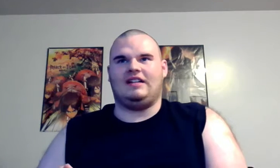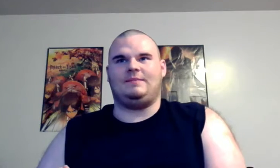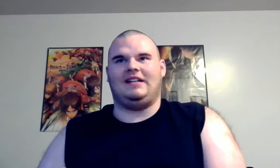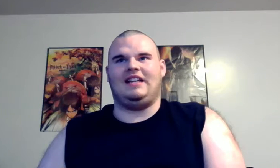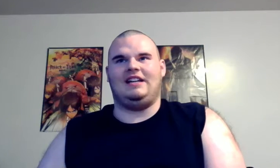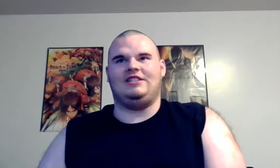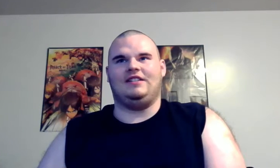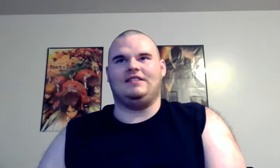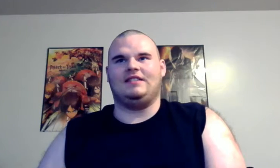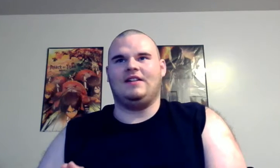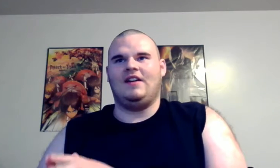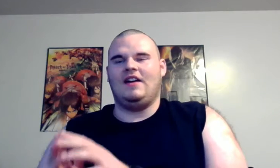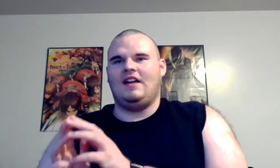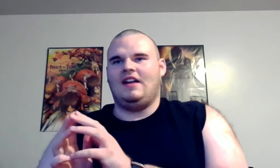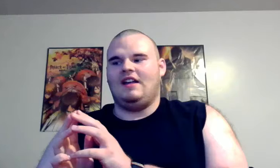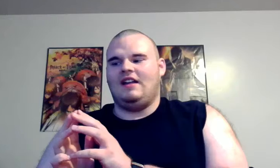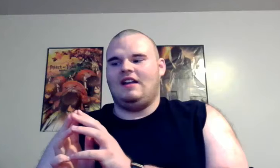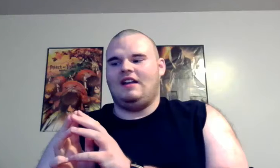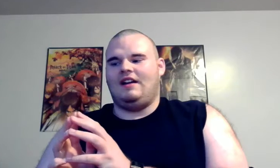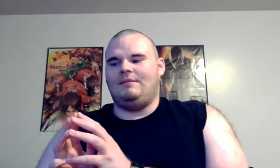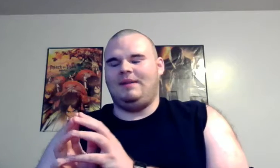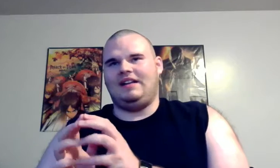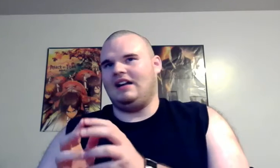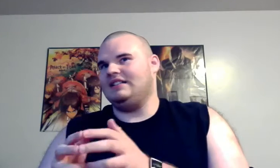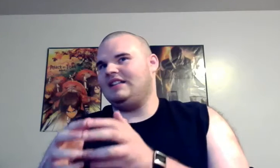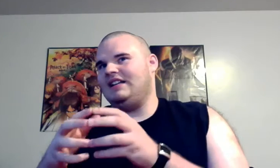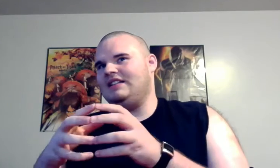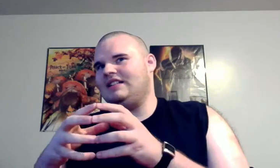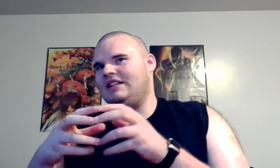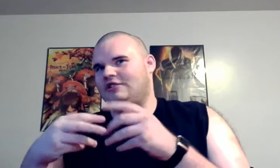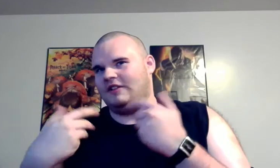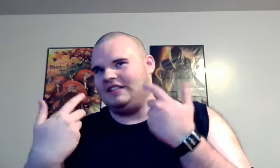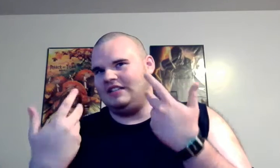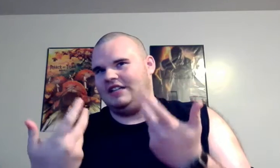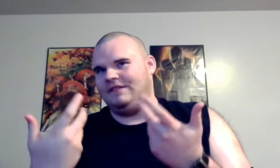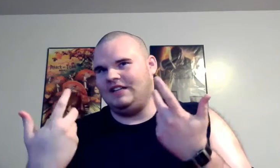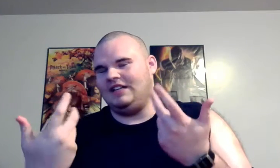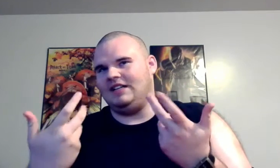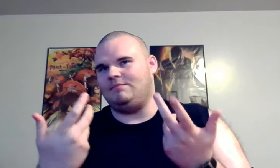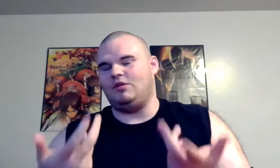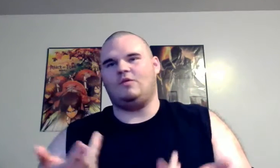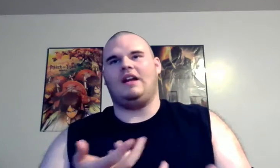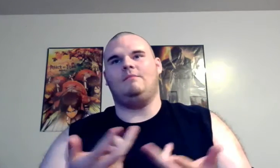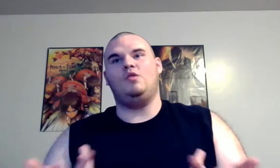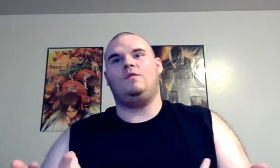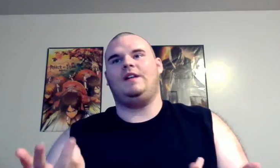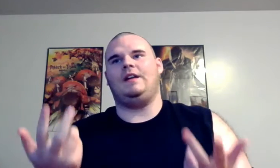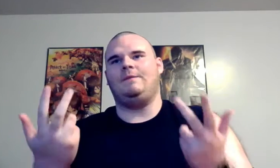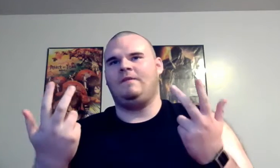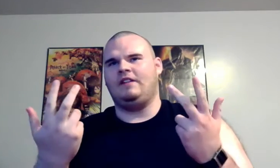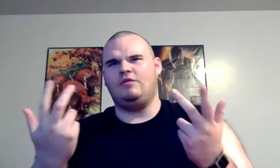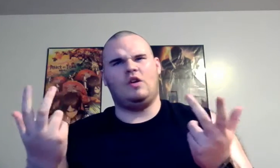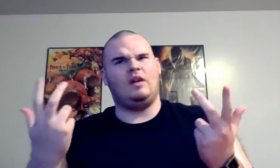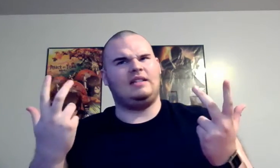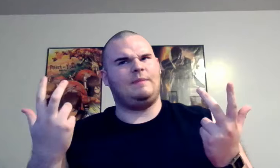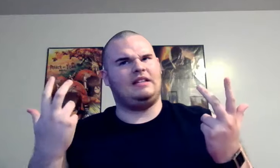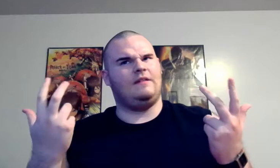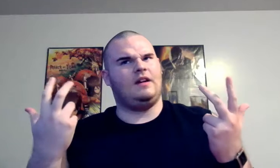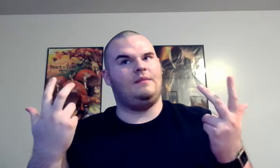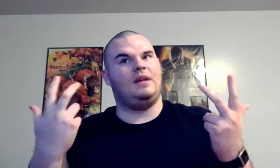expectations because it is a straight to dvd blu-ray movie you don't expect a very big